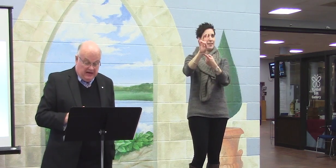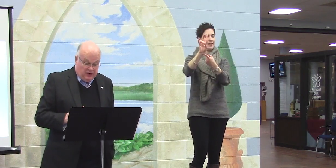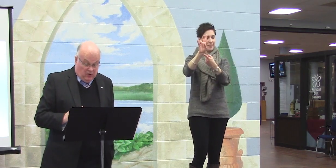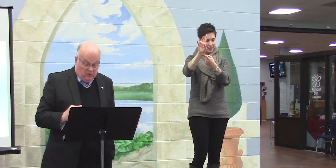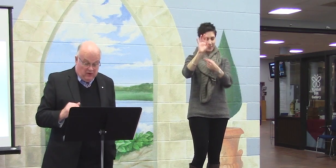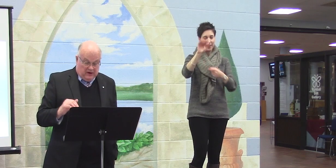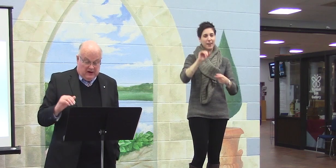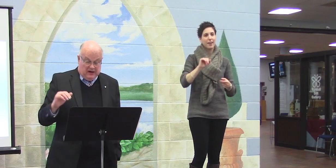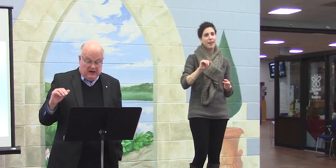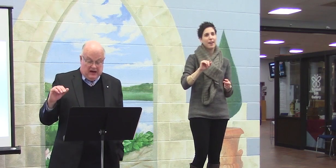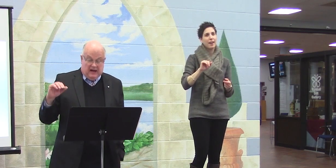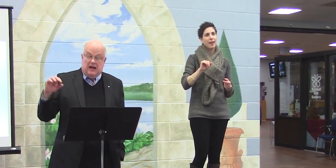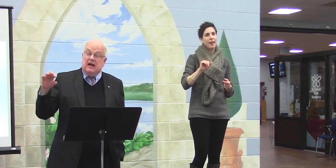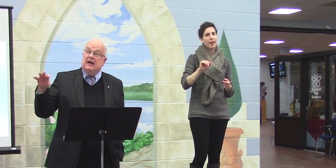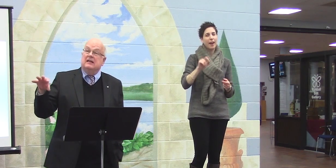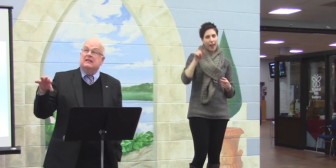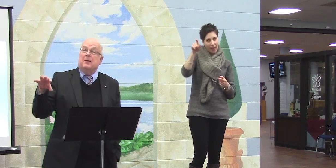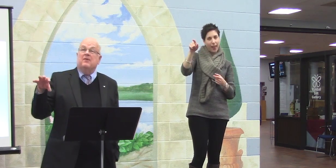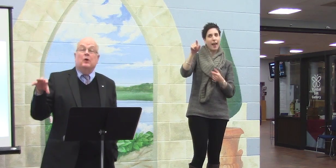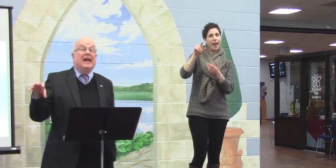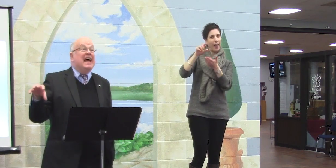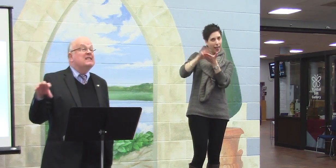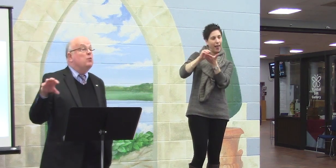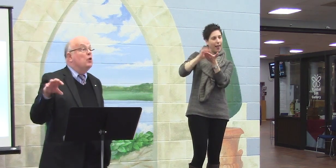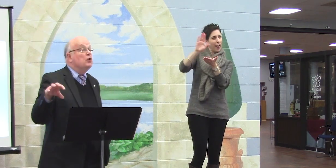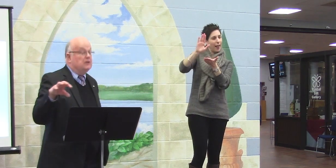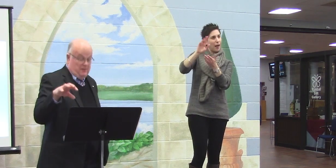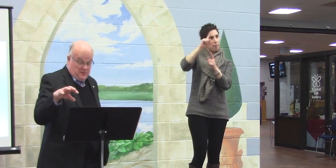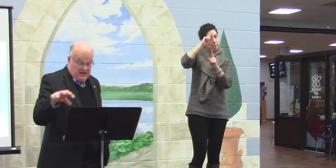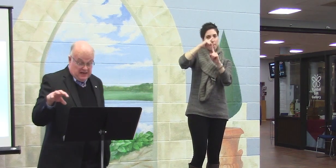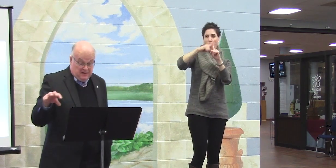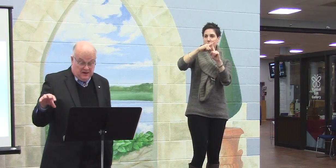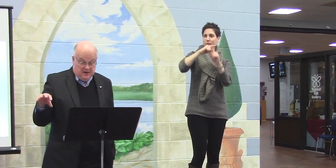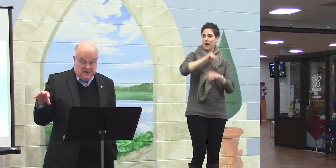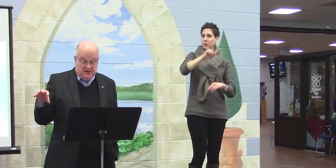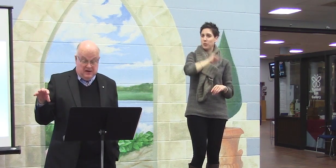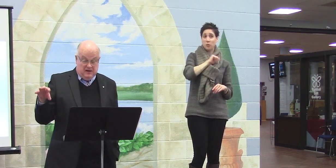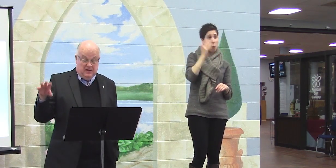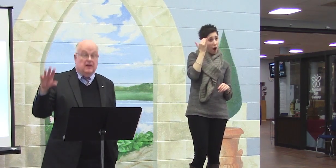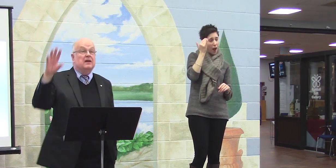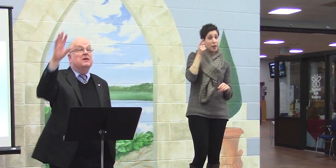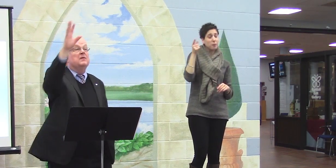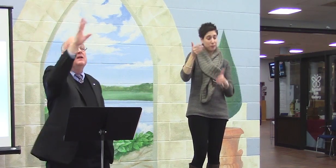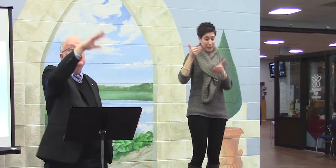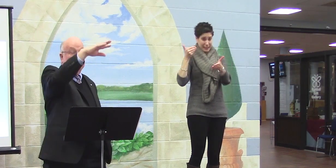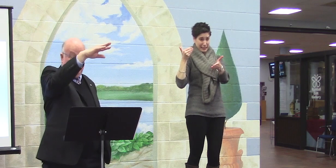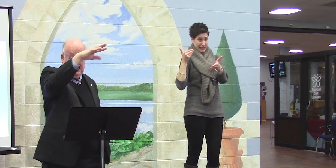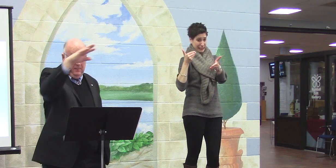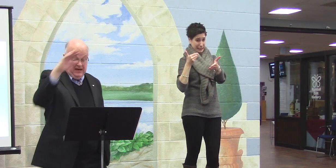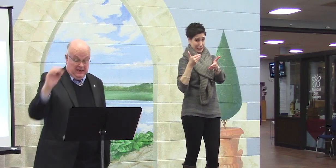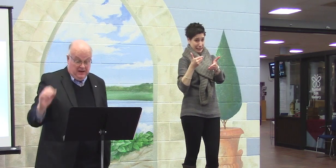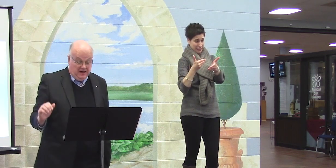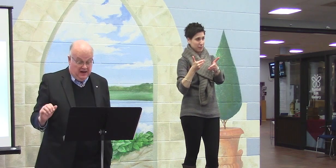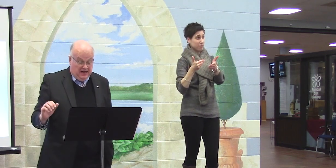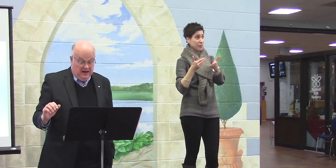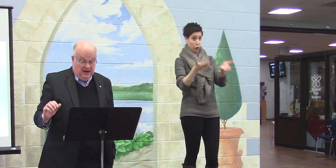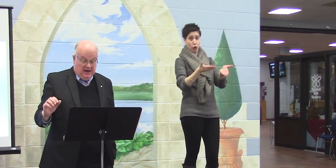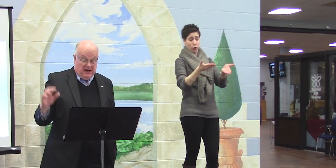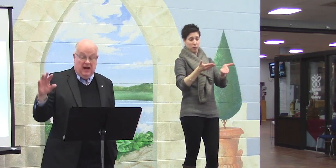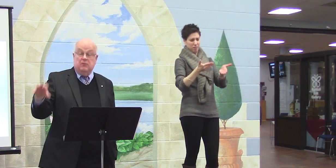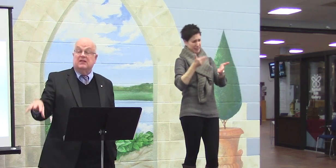And you know, some of her last words to me, when she was up in the bed,